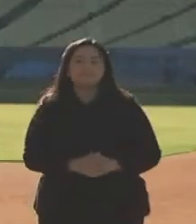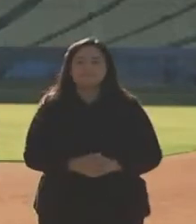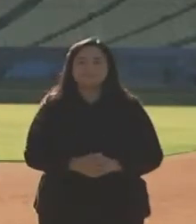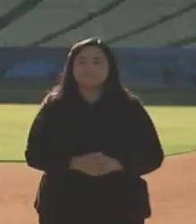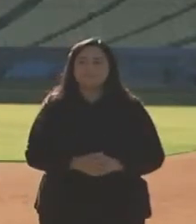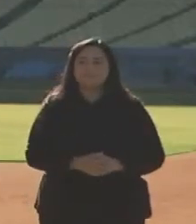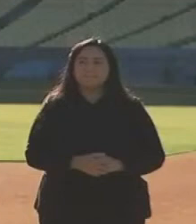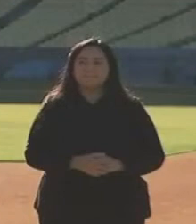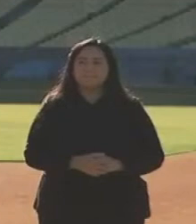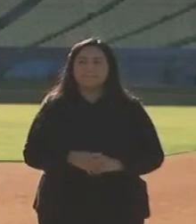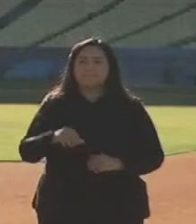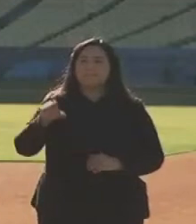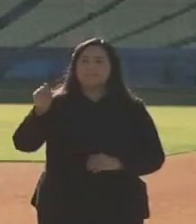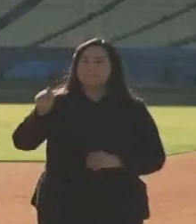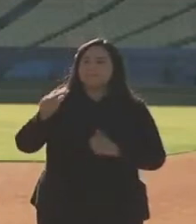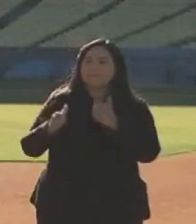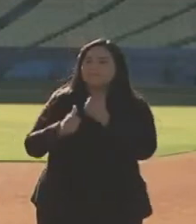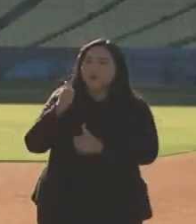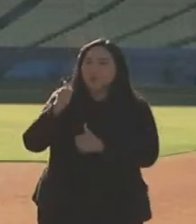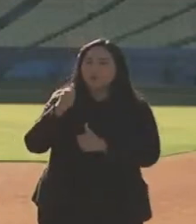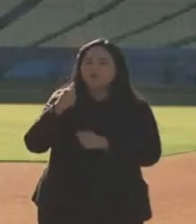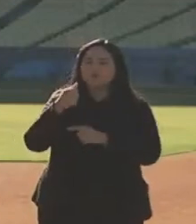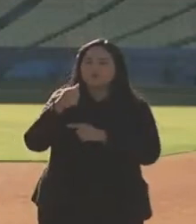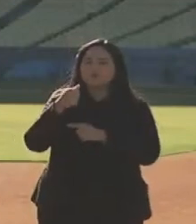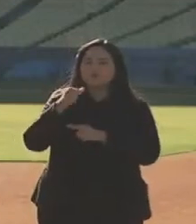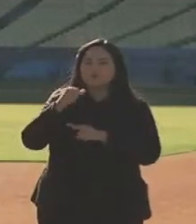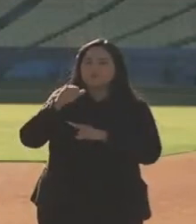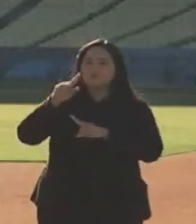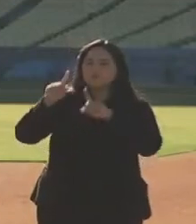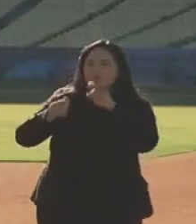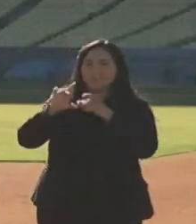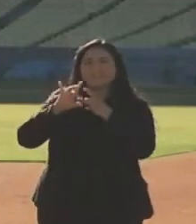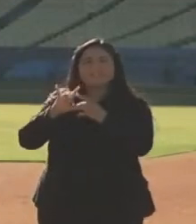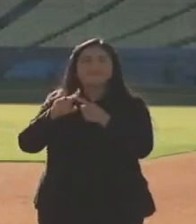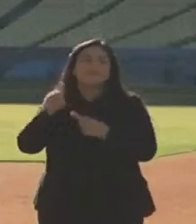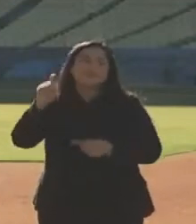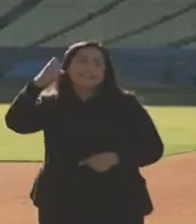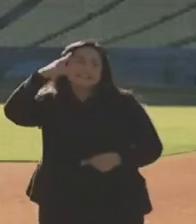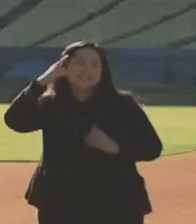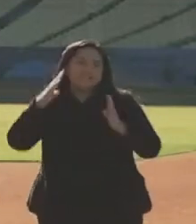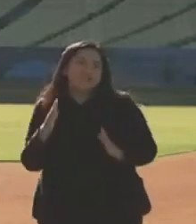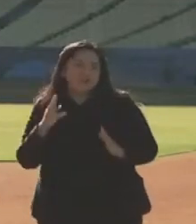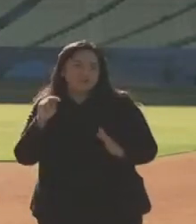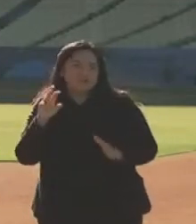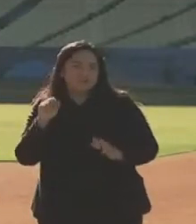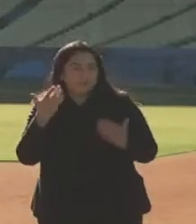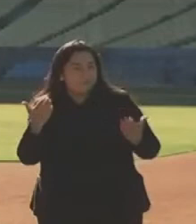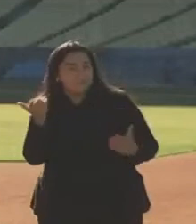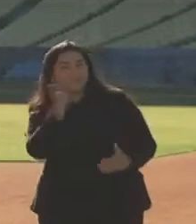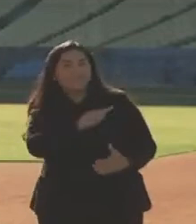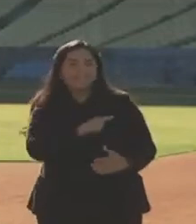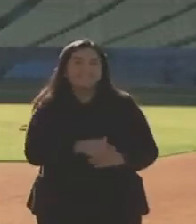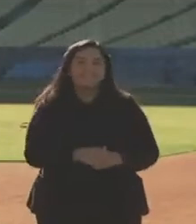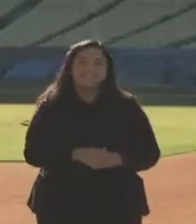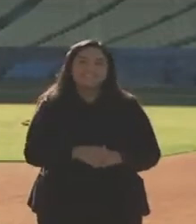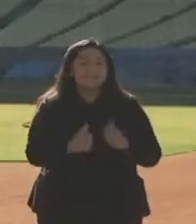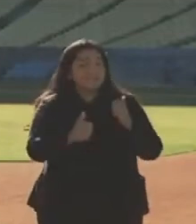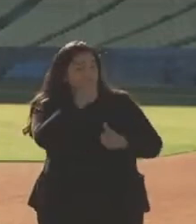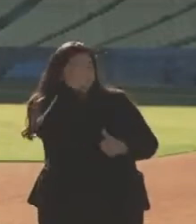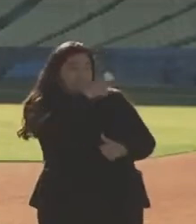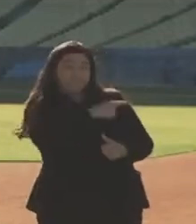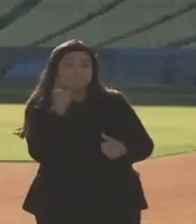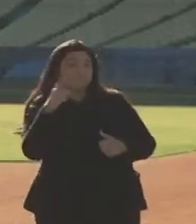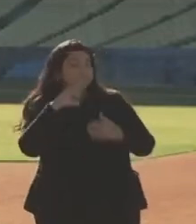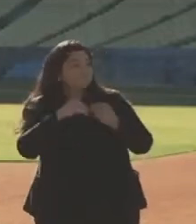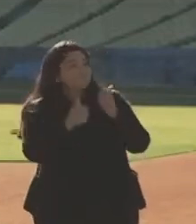Thank you. Yeah, most of the press corps had questions for Governor Newsom, so I'll start with him. I'm happy to turn it over. Mostly for you. They said